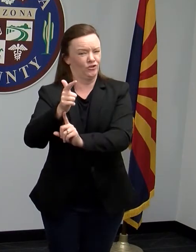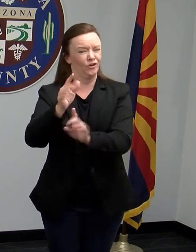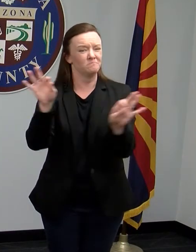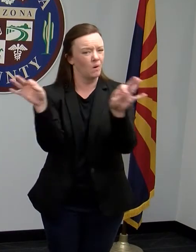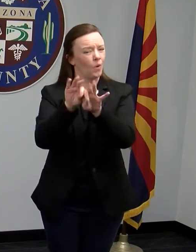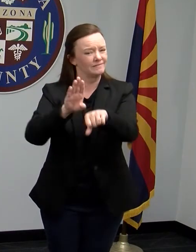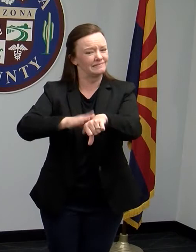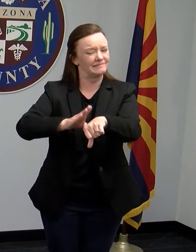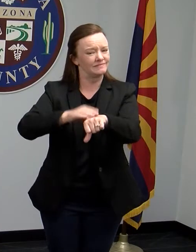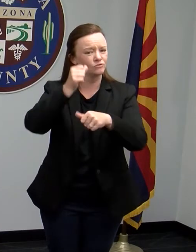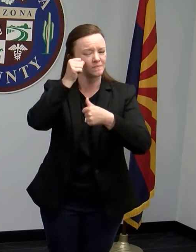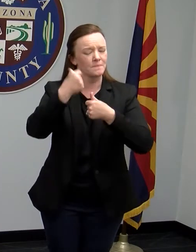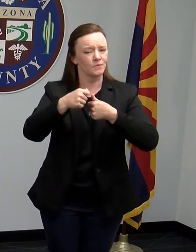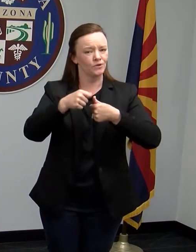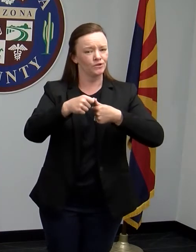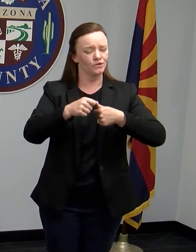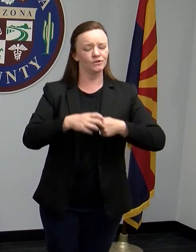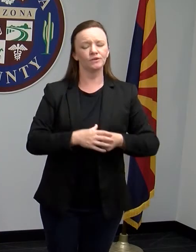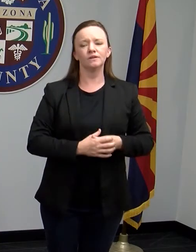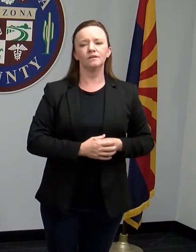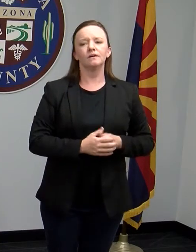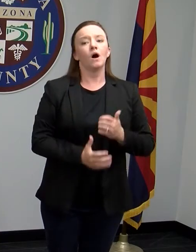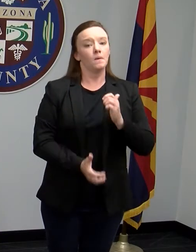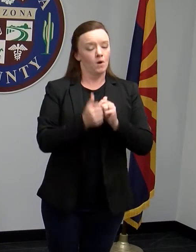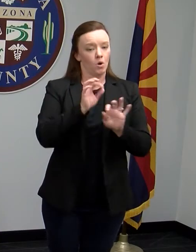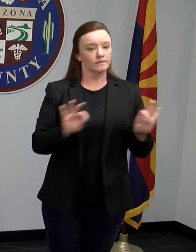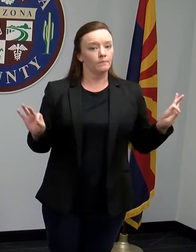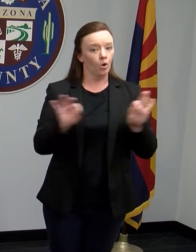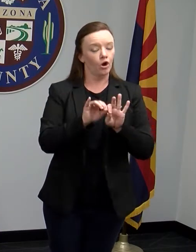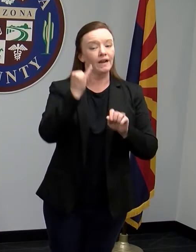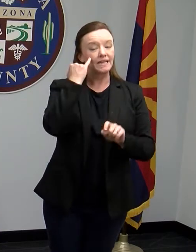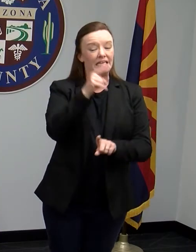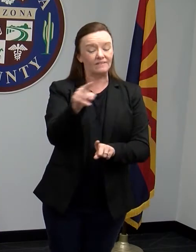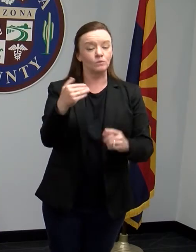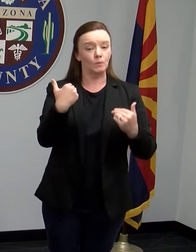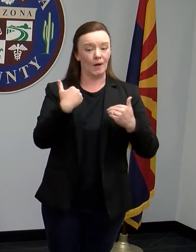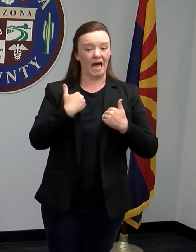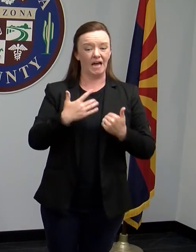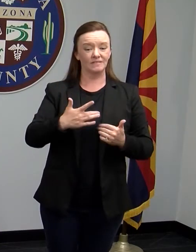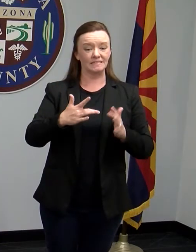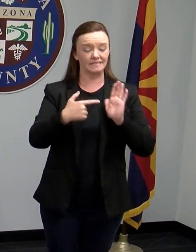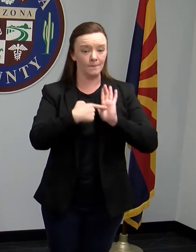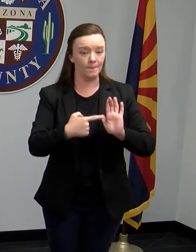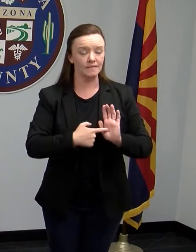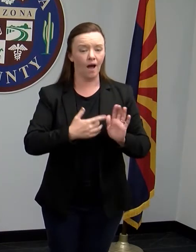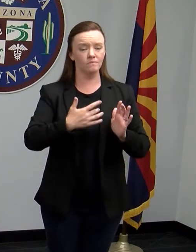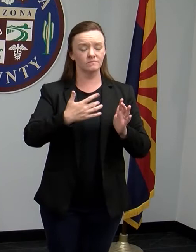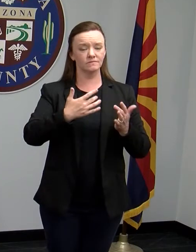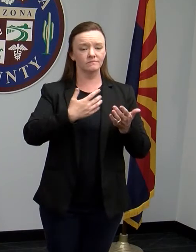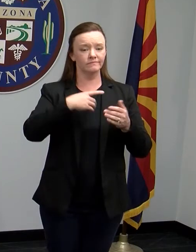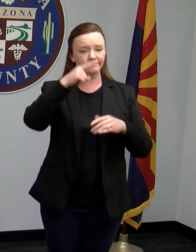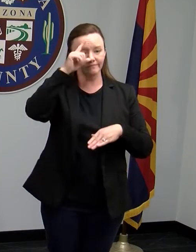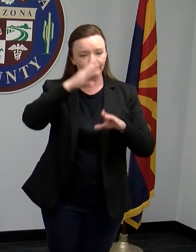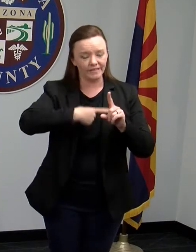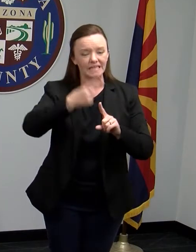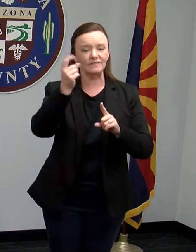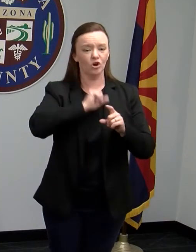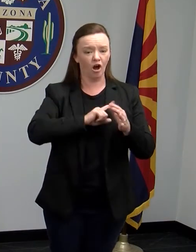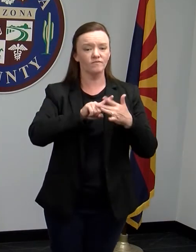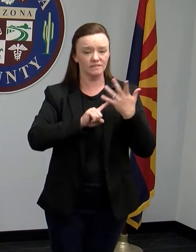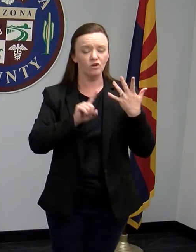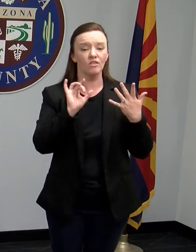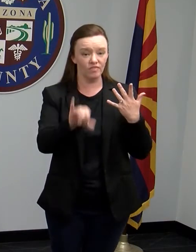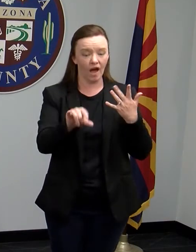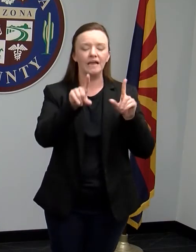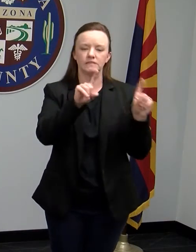people to keep in mind. And most important, if you have symptoms, please get tested. And if you think you've been exposed, talk to a healthcare